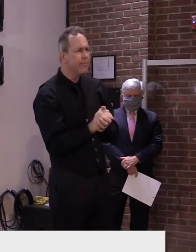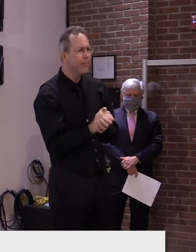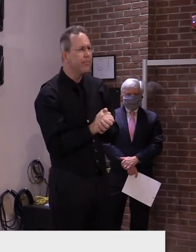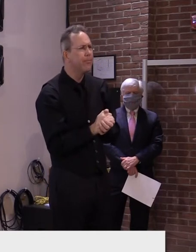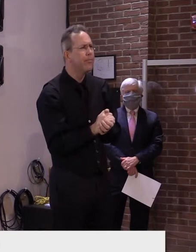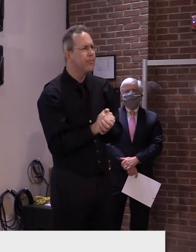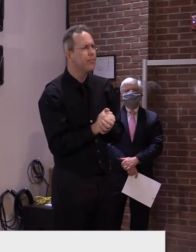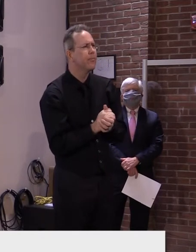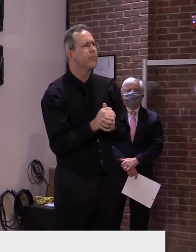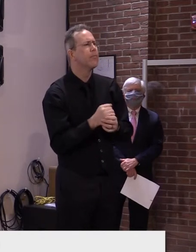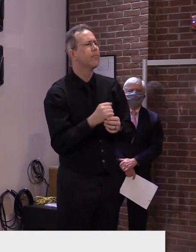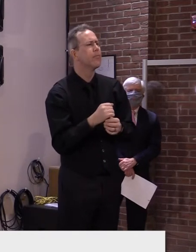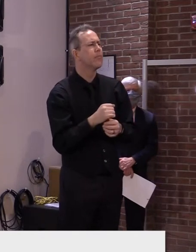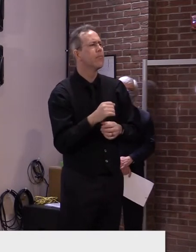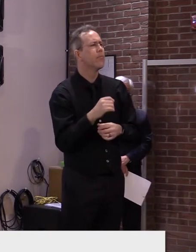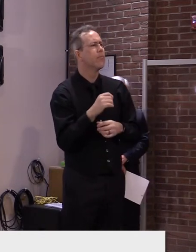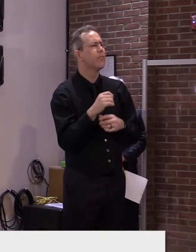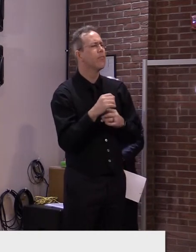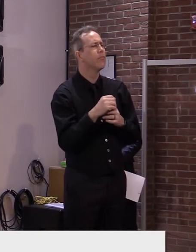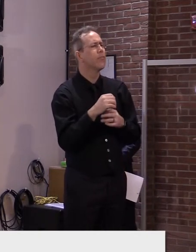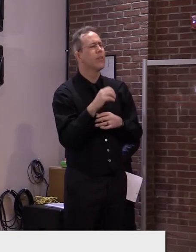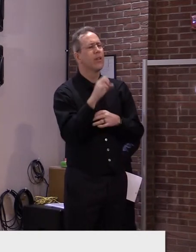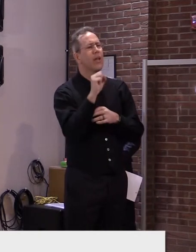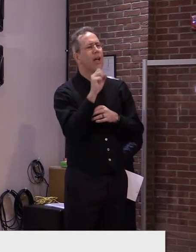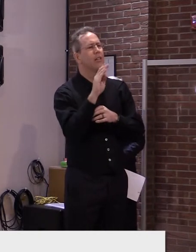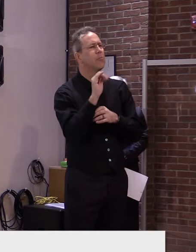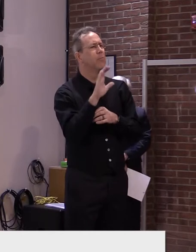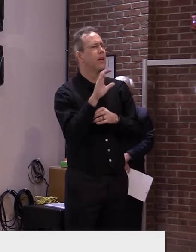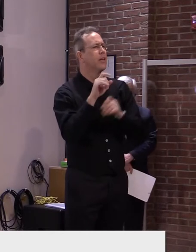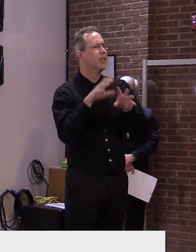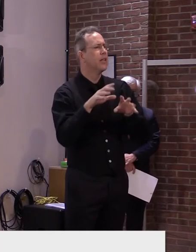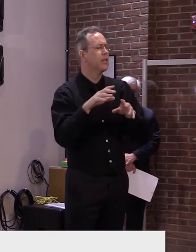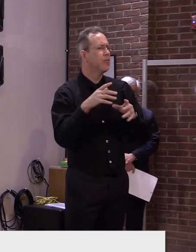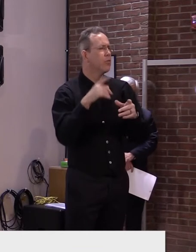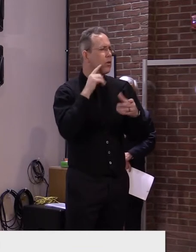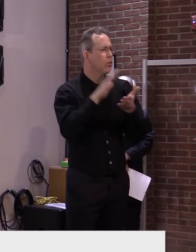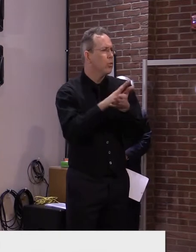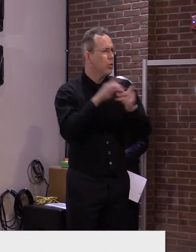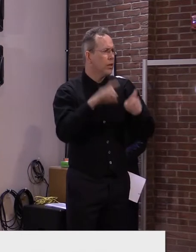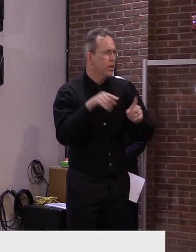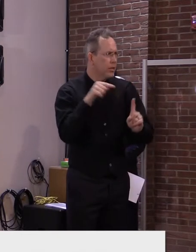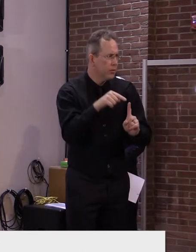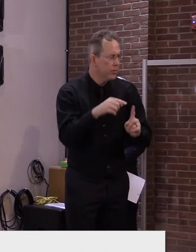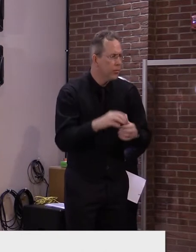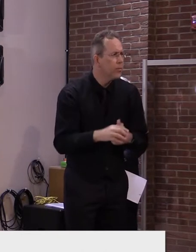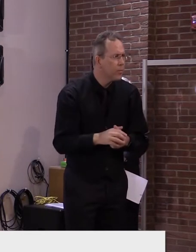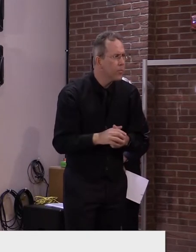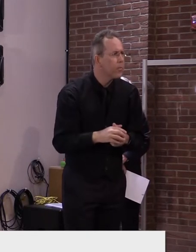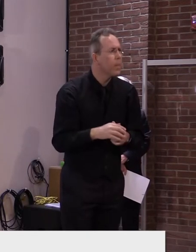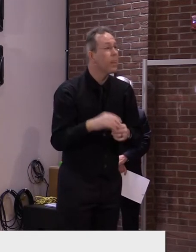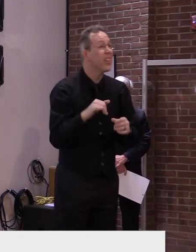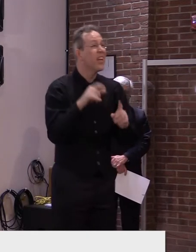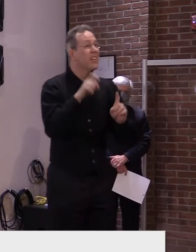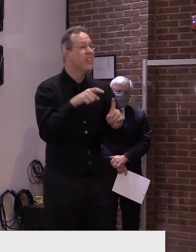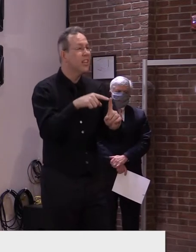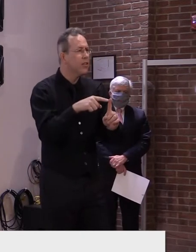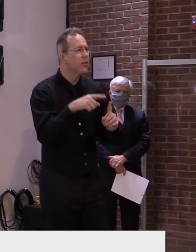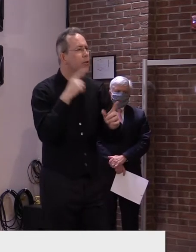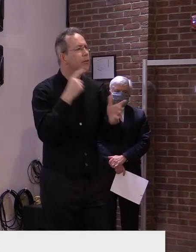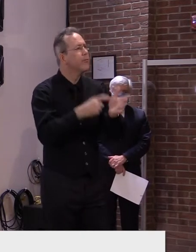Our options in this regard are highly limited to what the U.S. Department of Education says they are, since these tests are required under federal law.